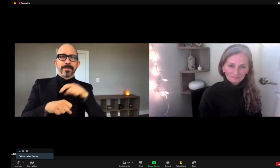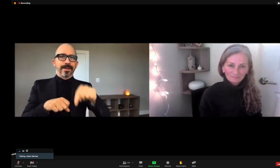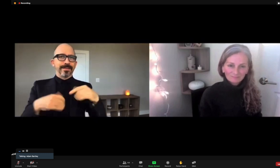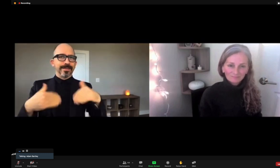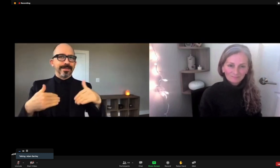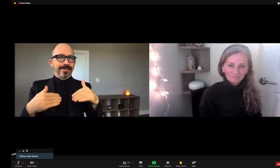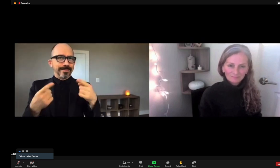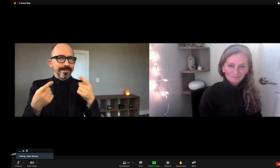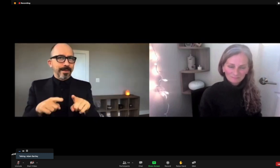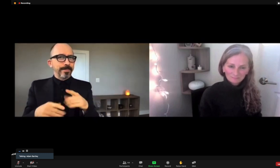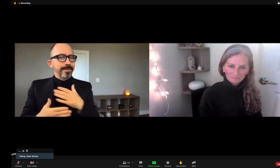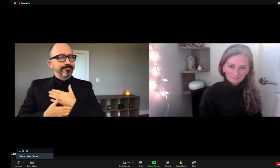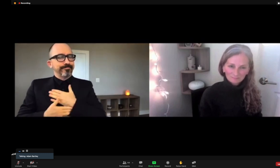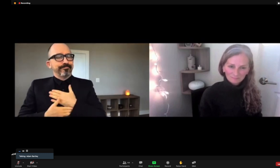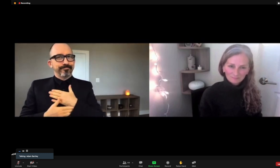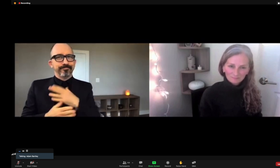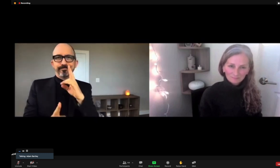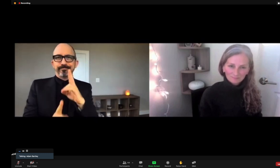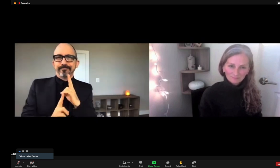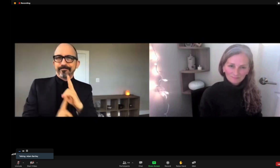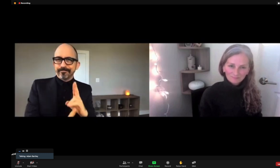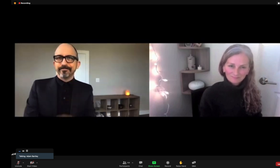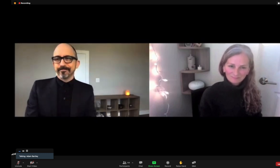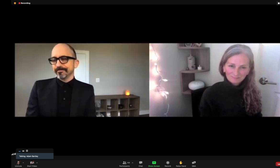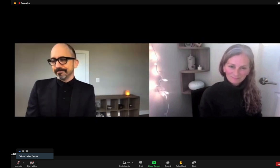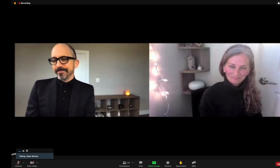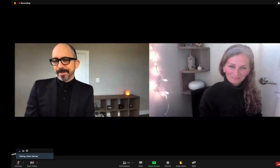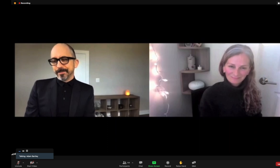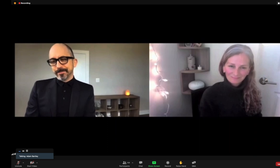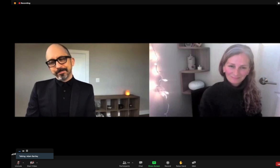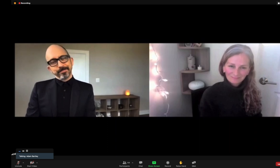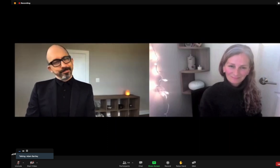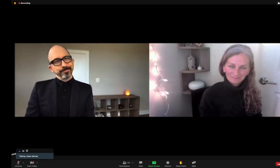that we've created here are amazing. Great things are happening and it's been an honor.